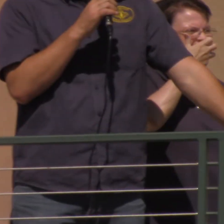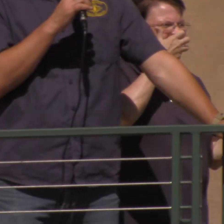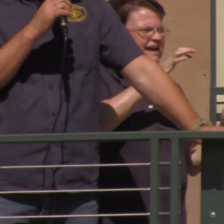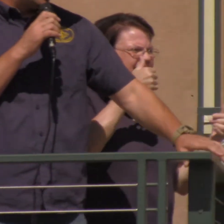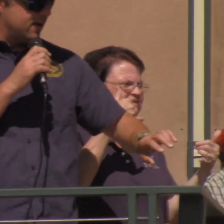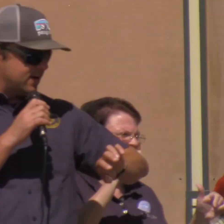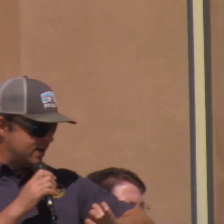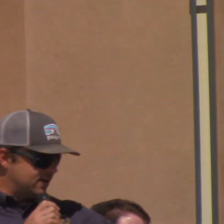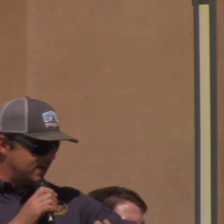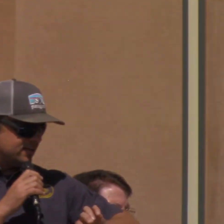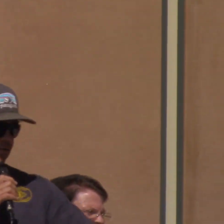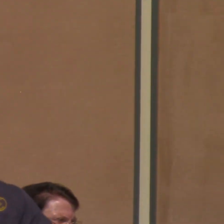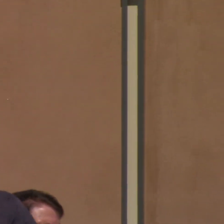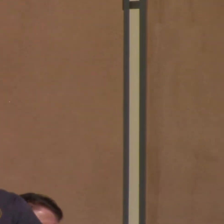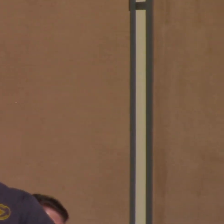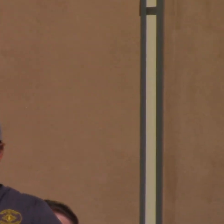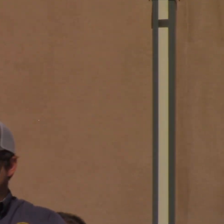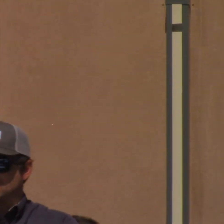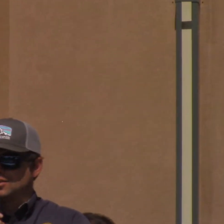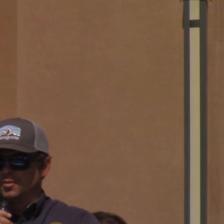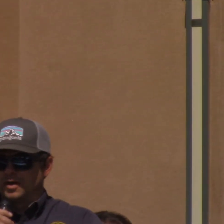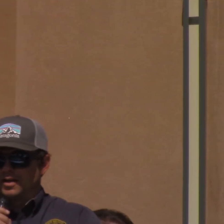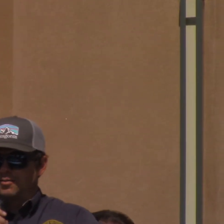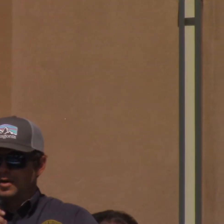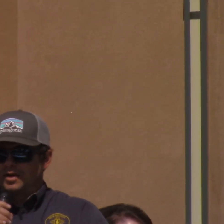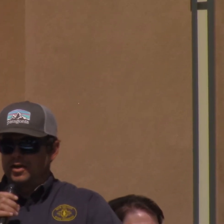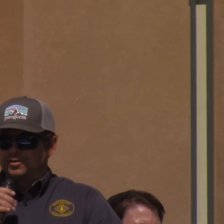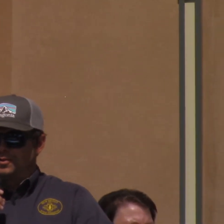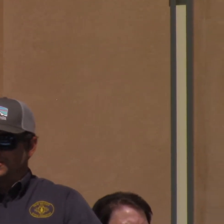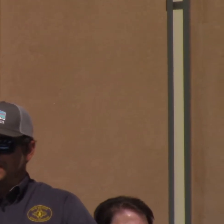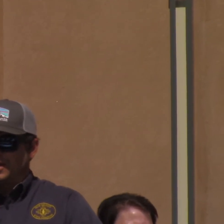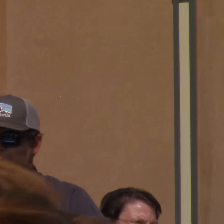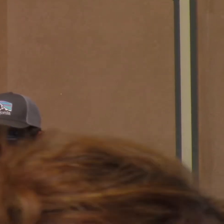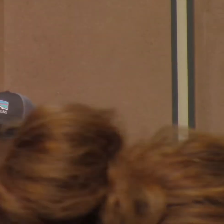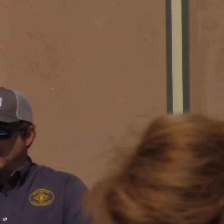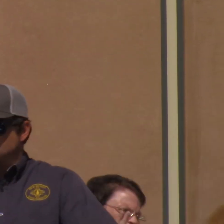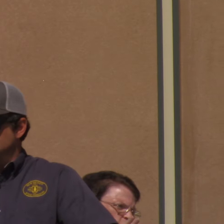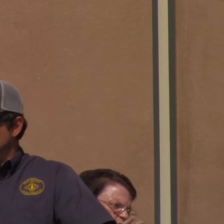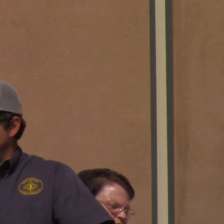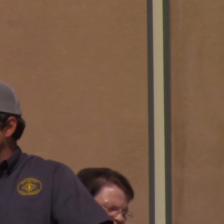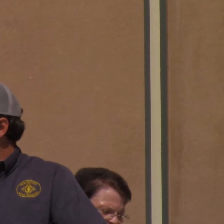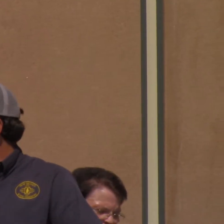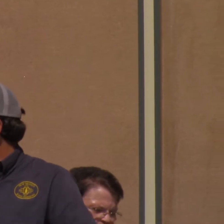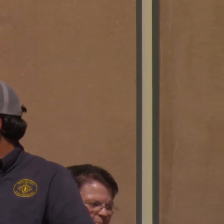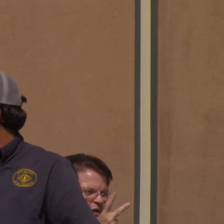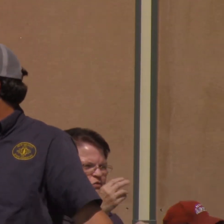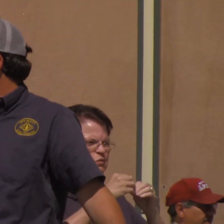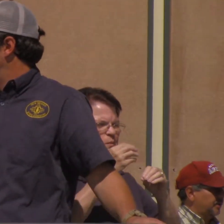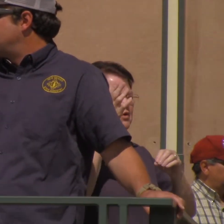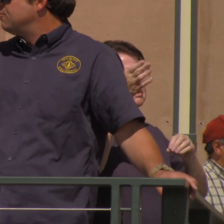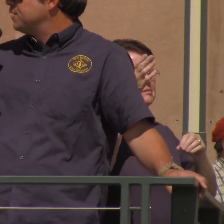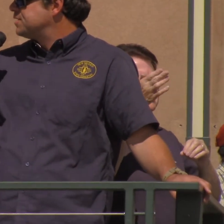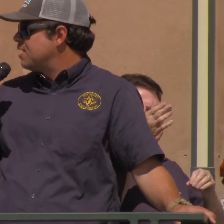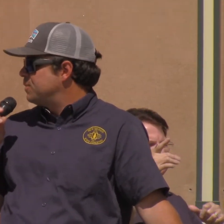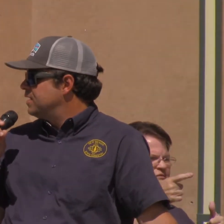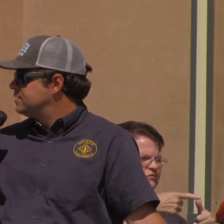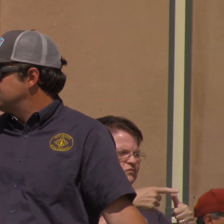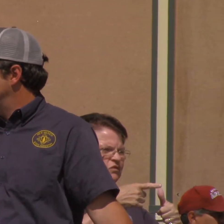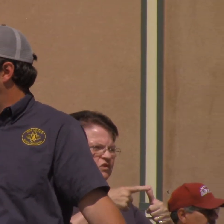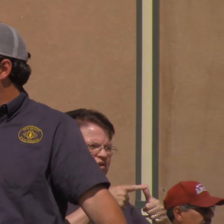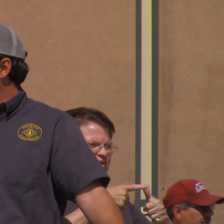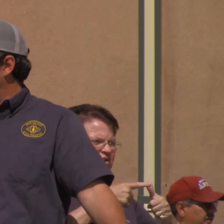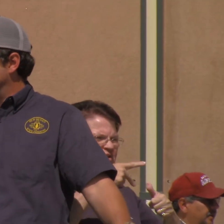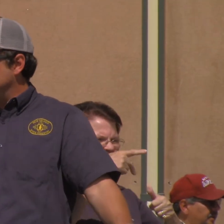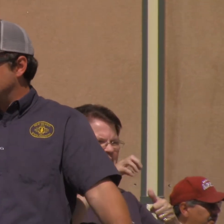I'm here at 10 o'clock, so we're going to go through this pretty quick. We've got two more speakers. First up